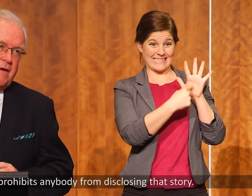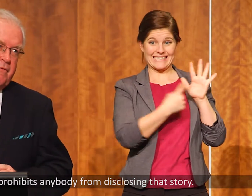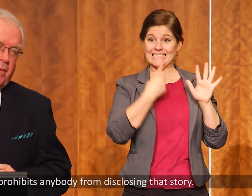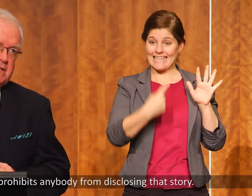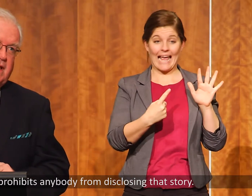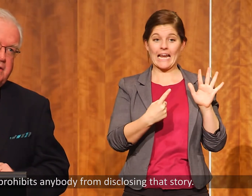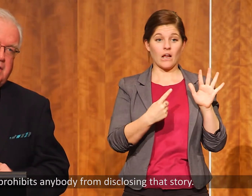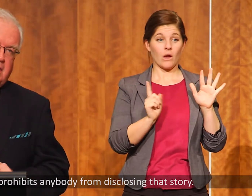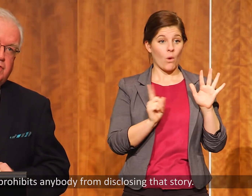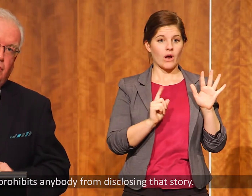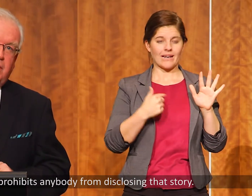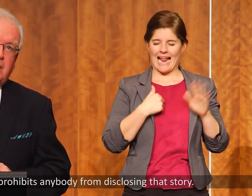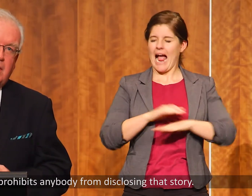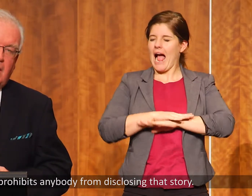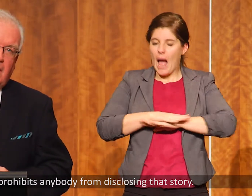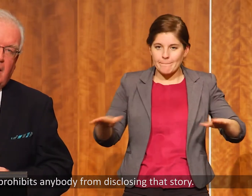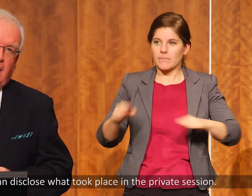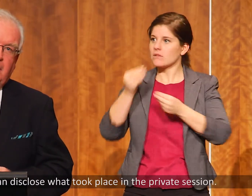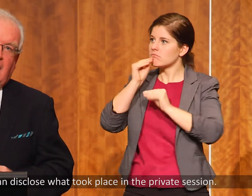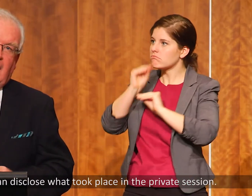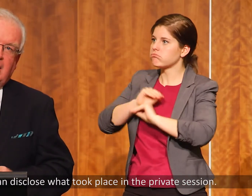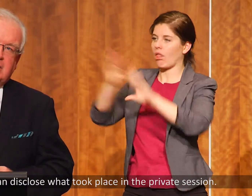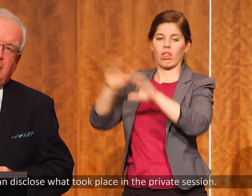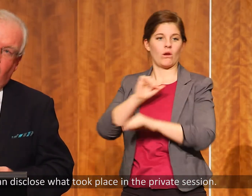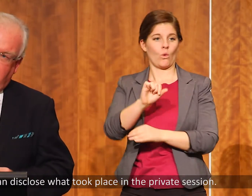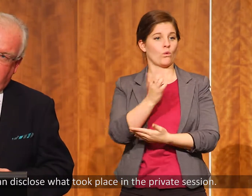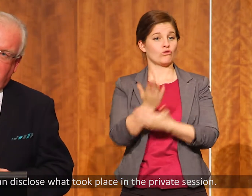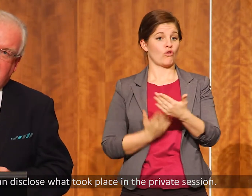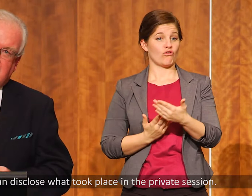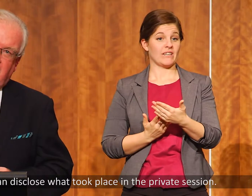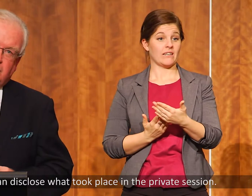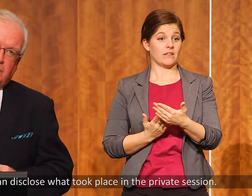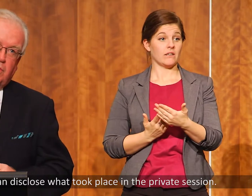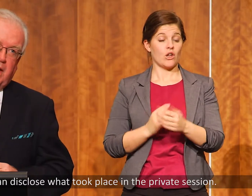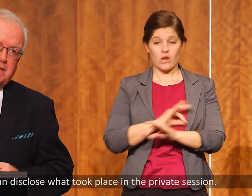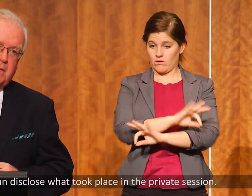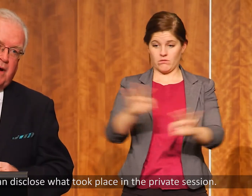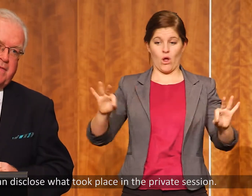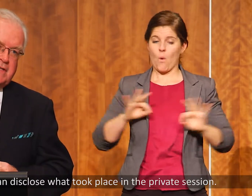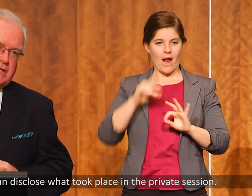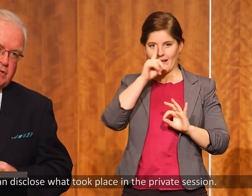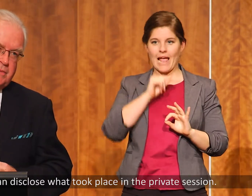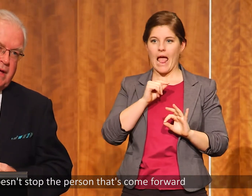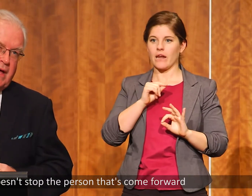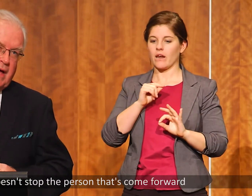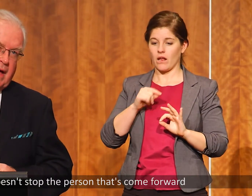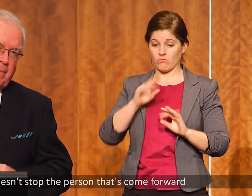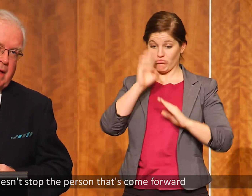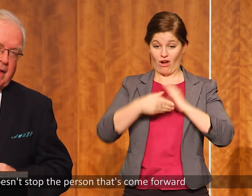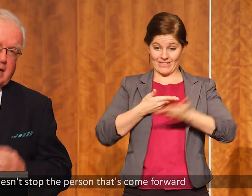from disclosing that story. And nobody can disclose what took place in the private session.